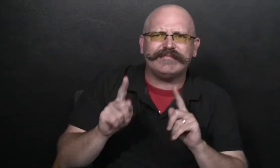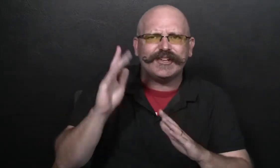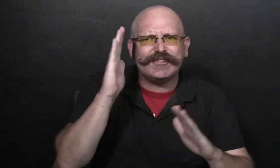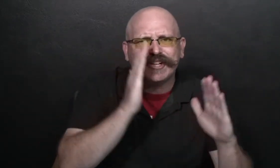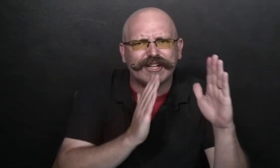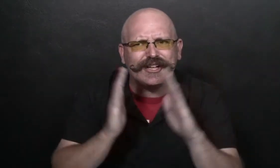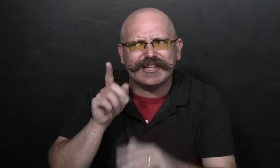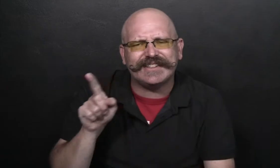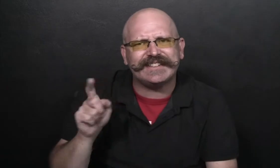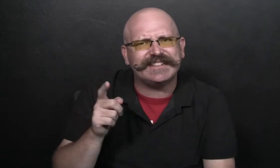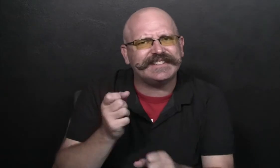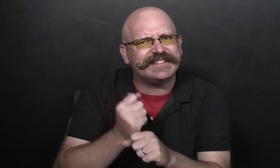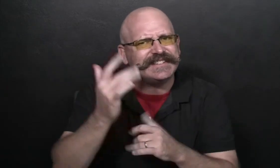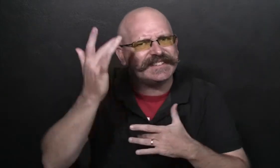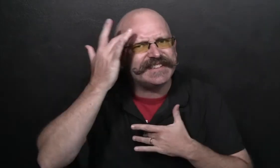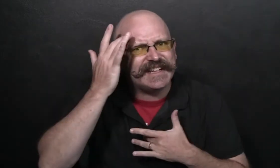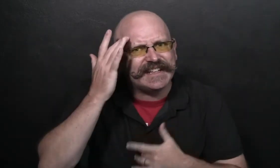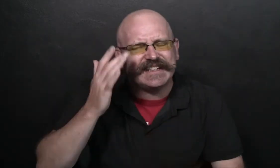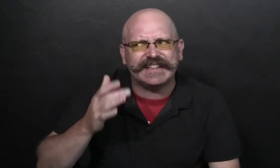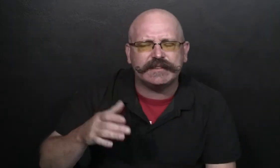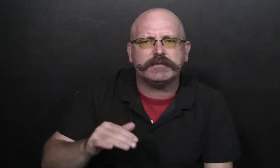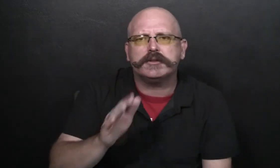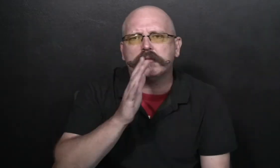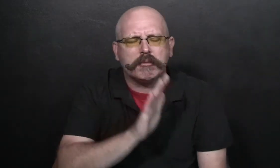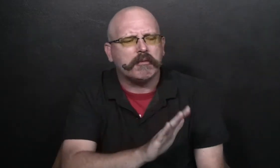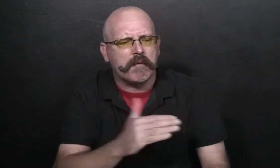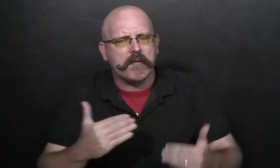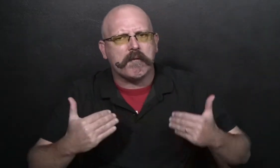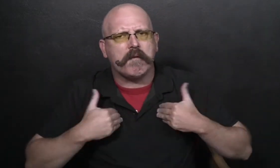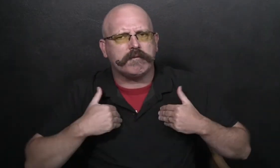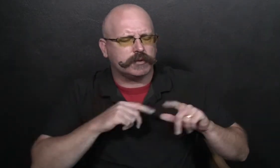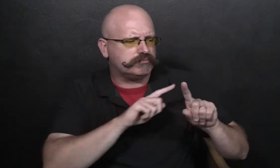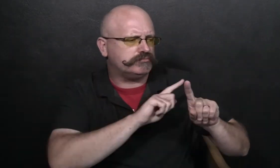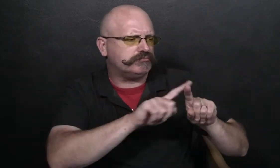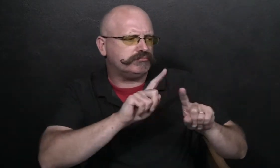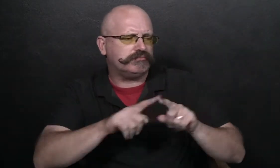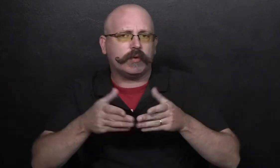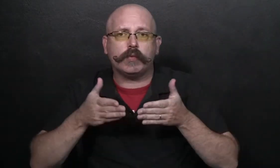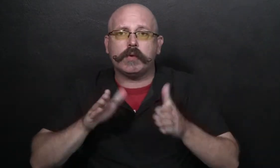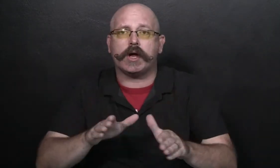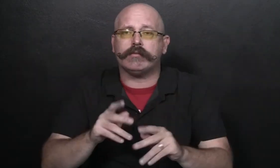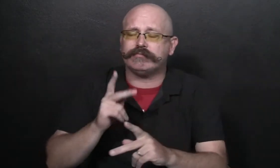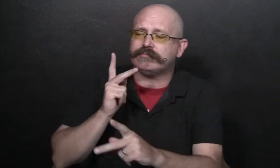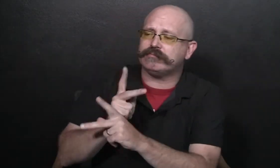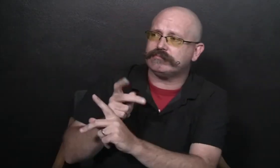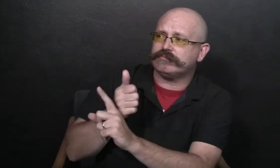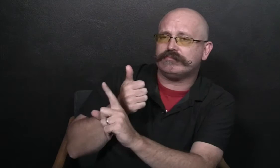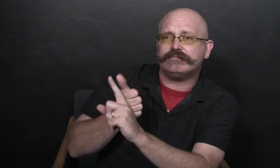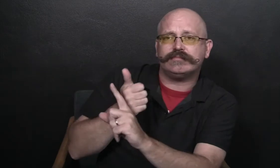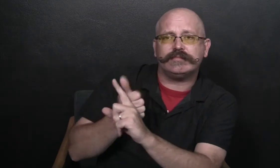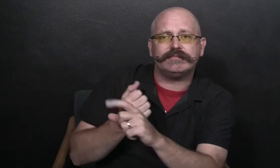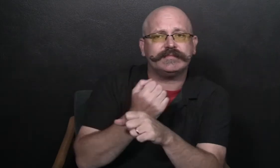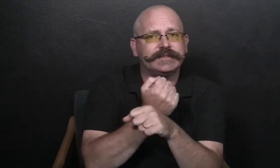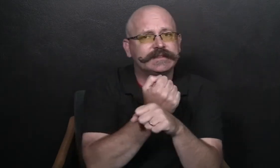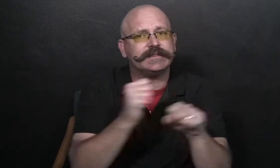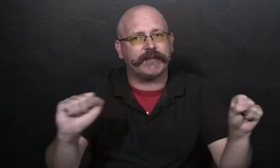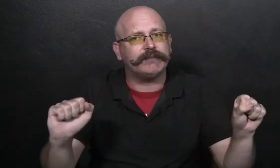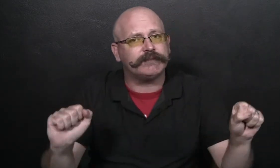also worried about her. She told them about the different ways that she kept herself safe from the